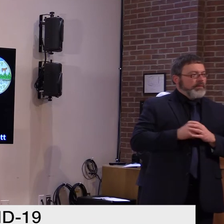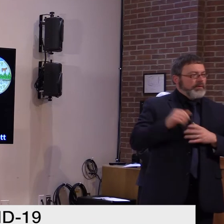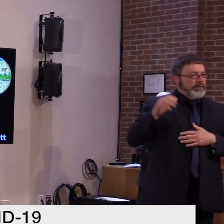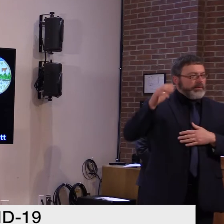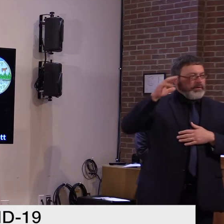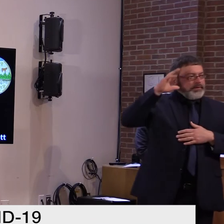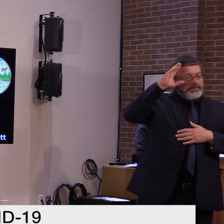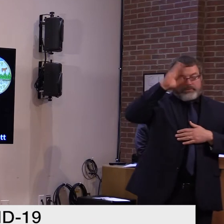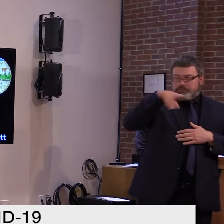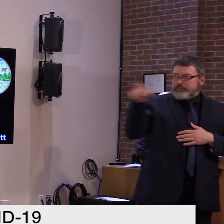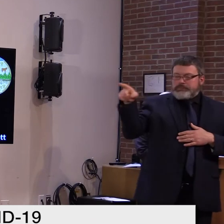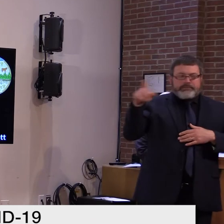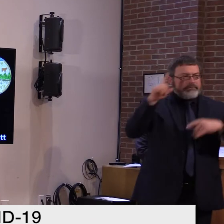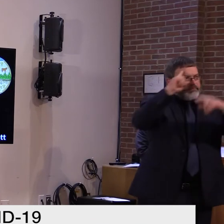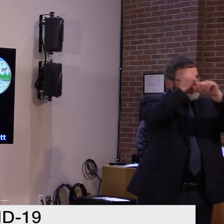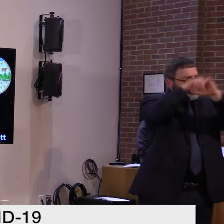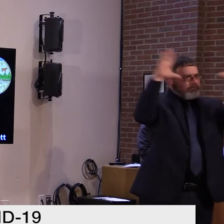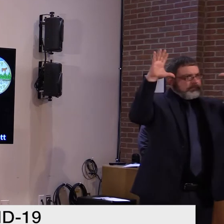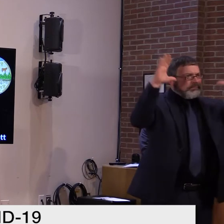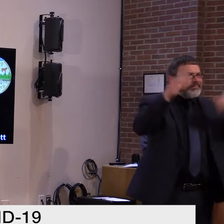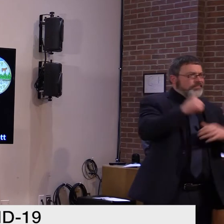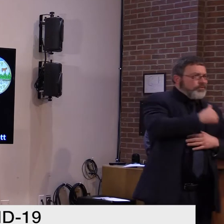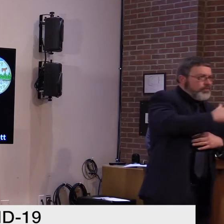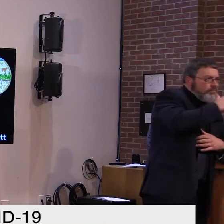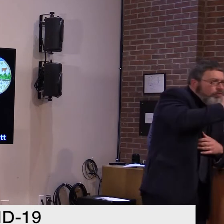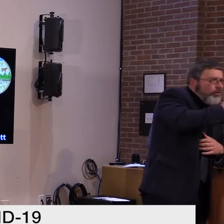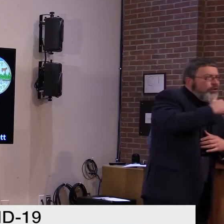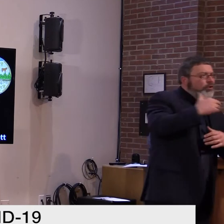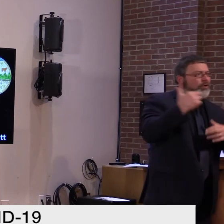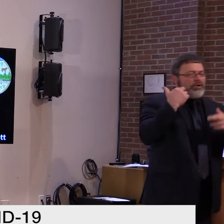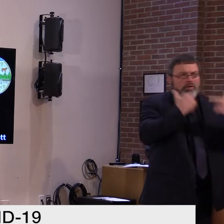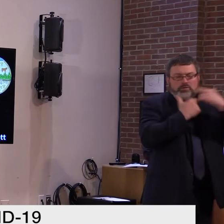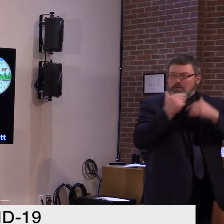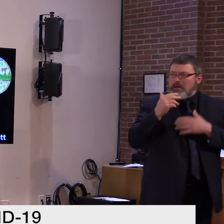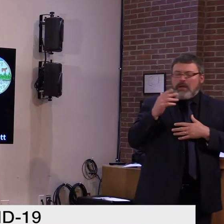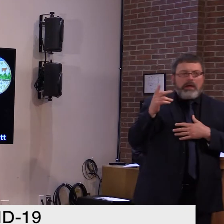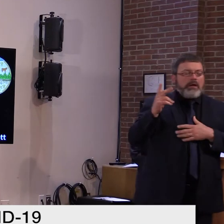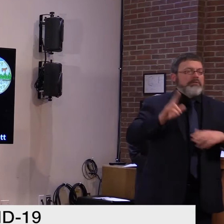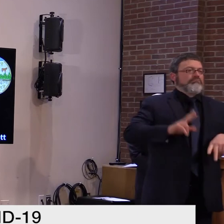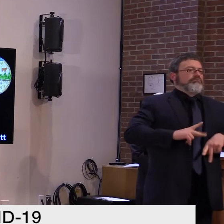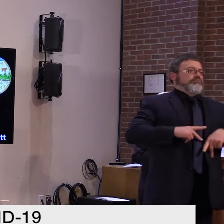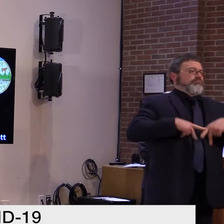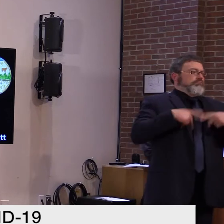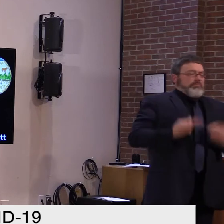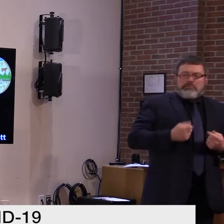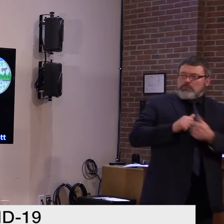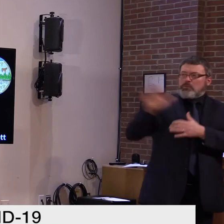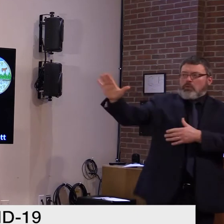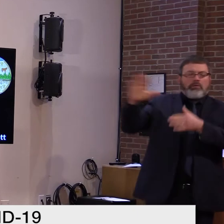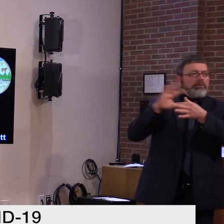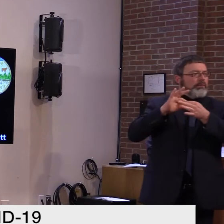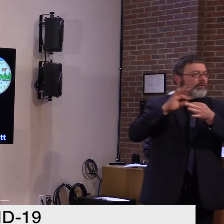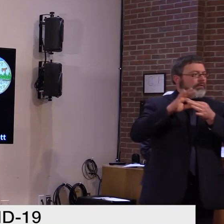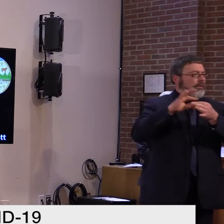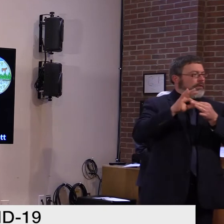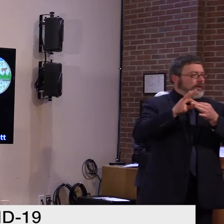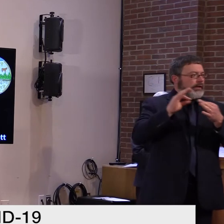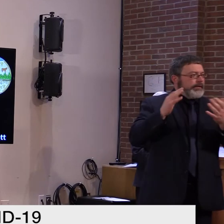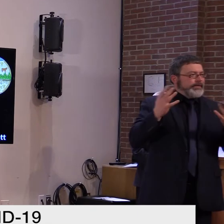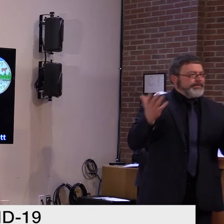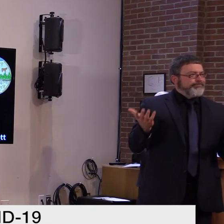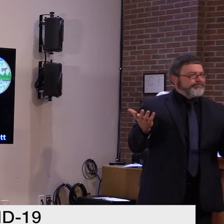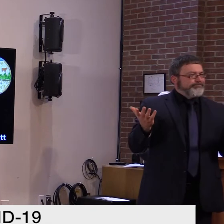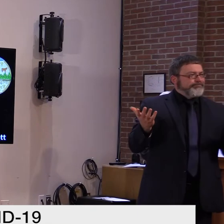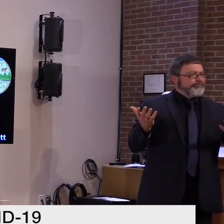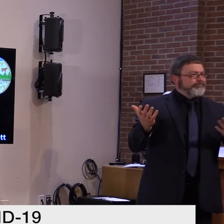too keen to hear the news today. I know your administration is in the process of securing